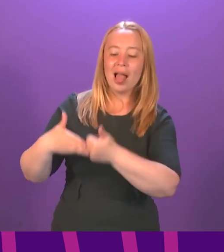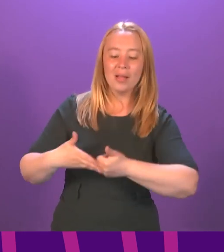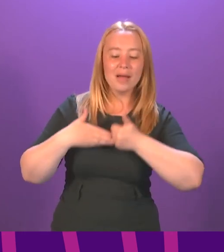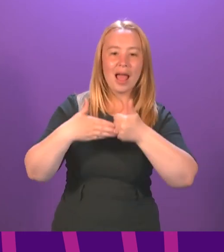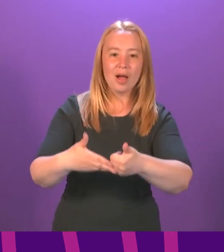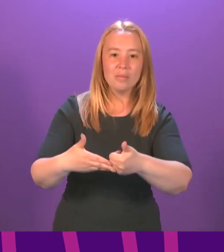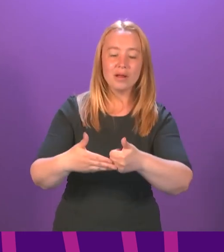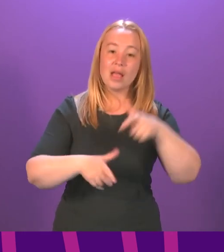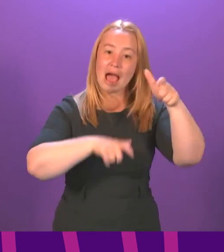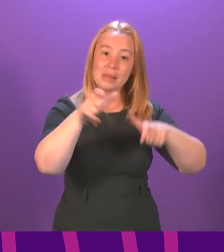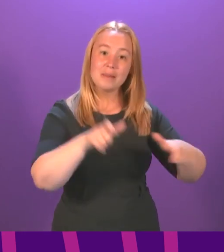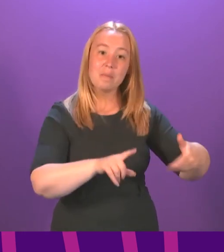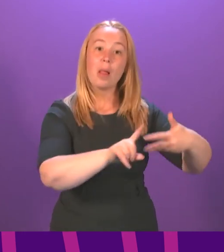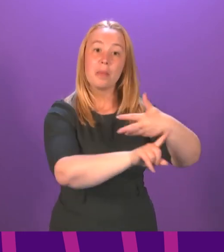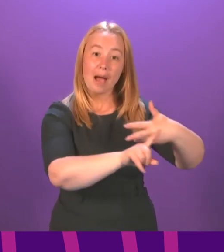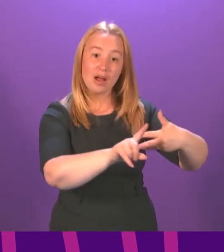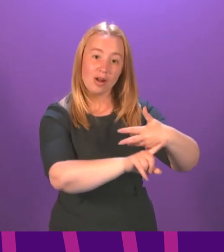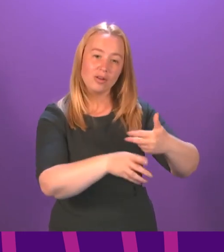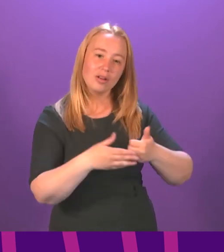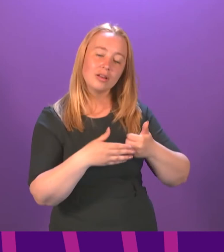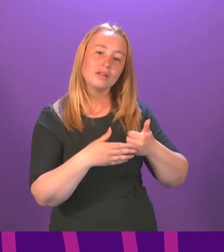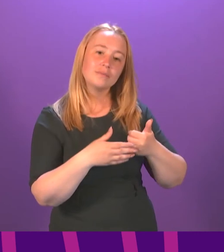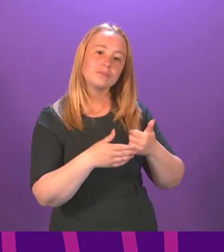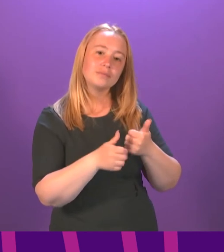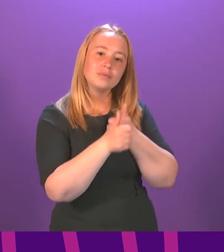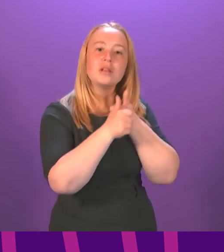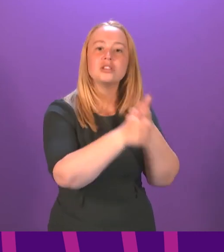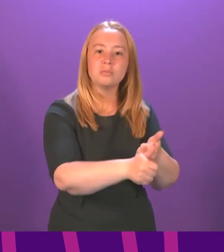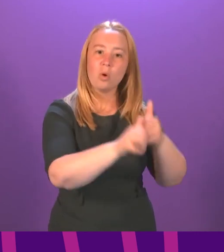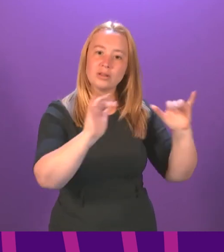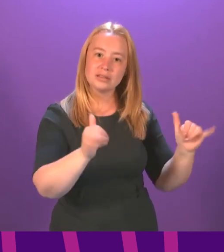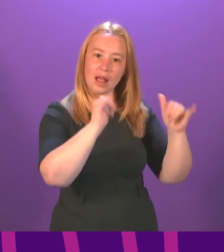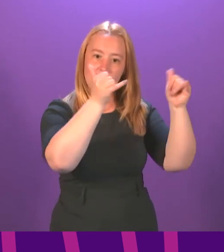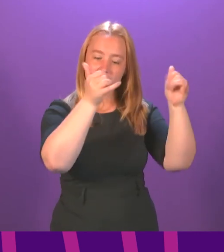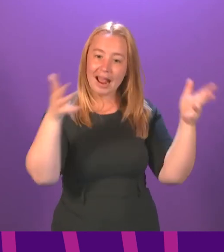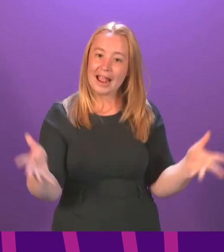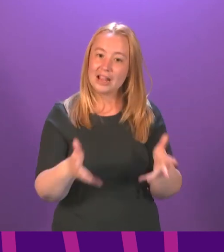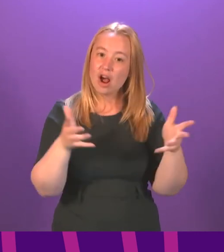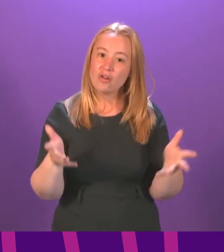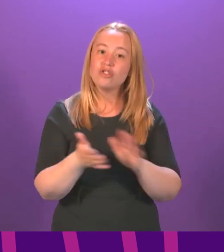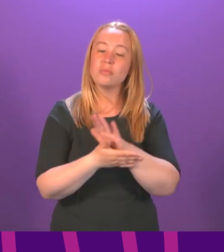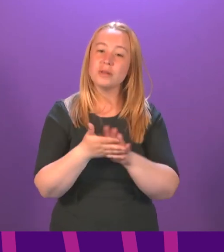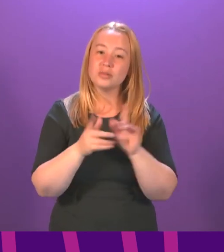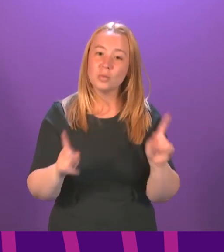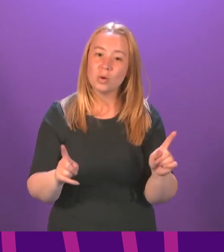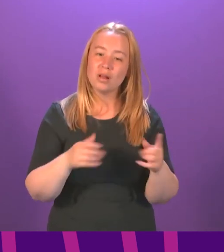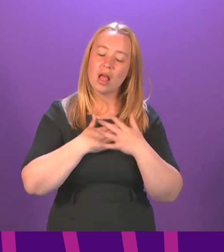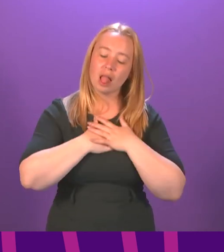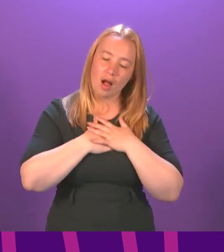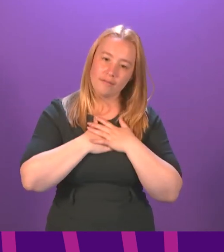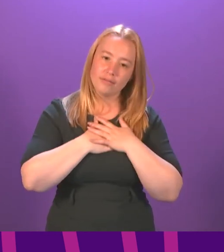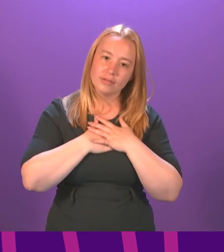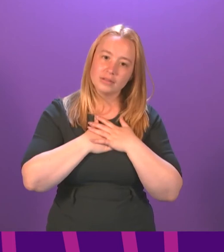background. Because to encourage is to love, and love is our